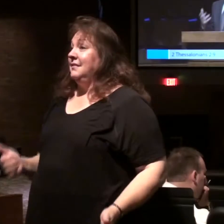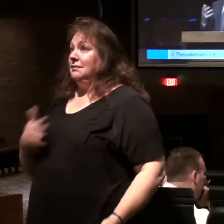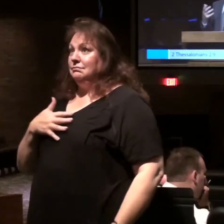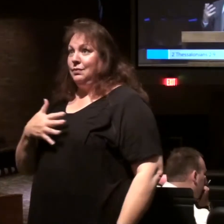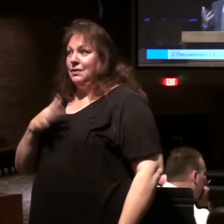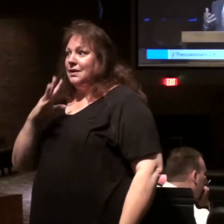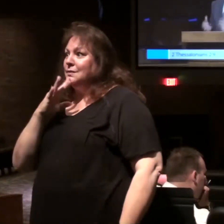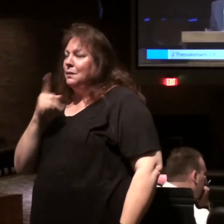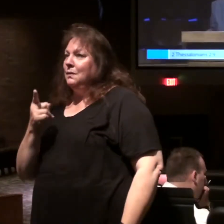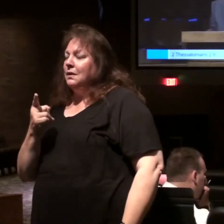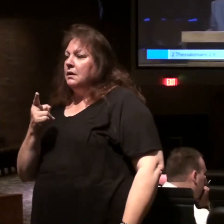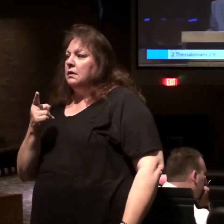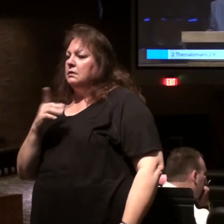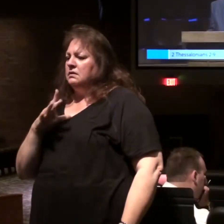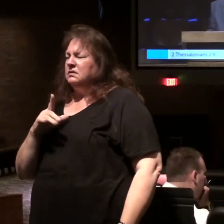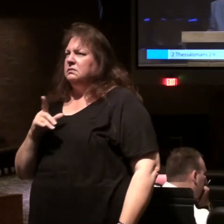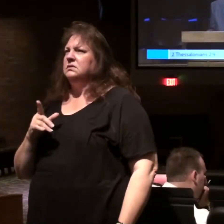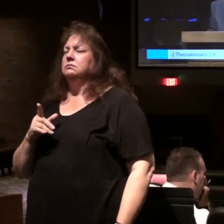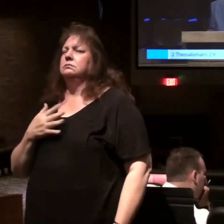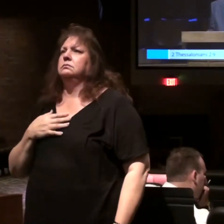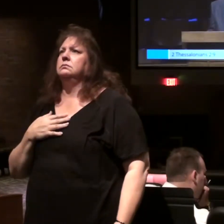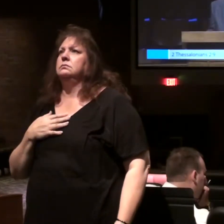even as a Christian you'd be thinking